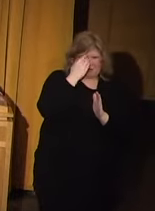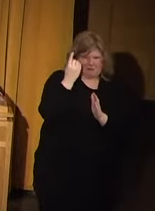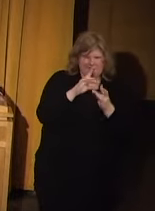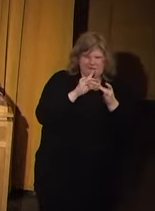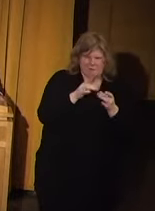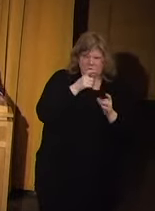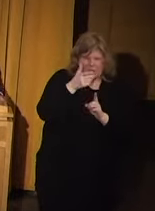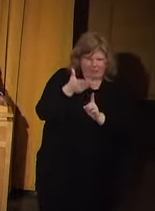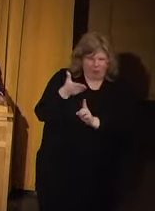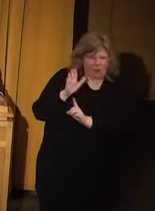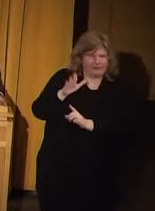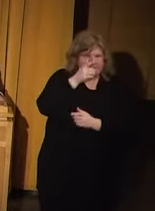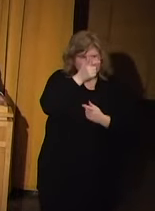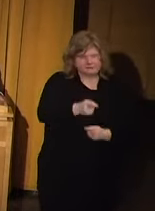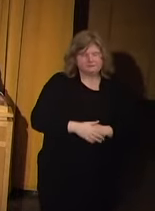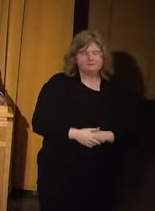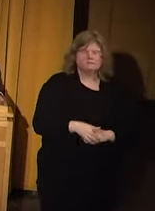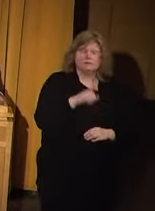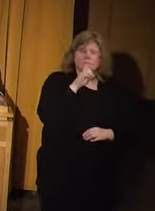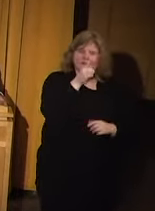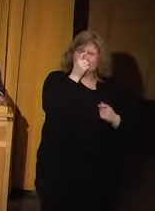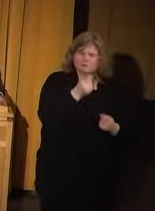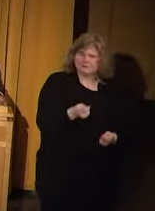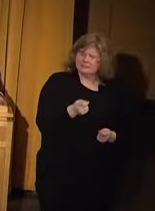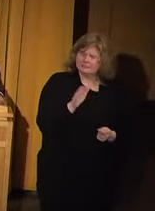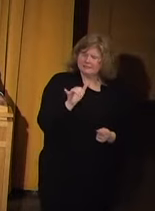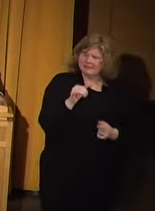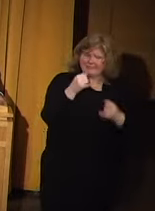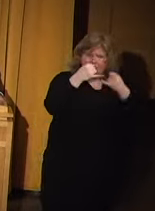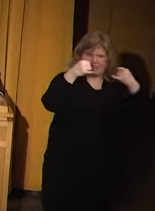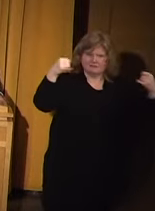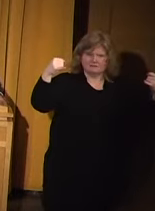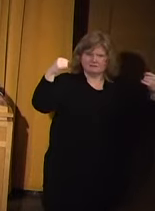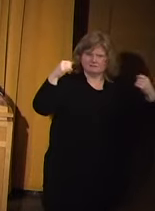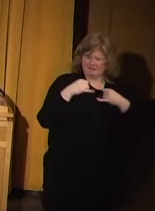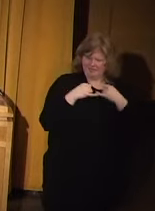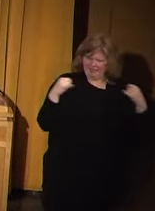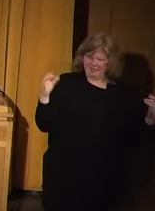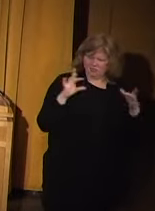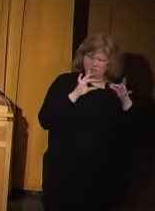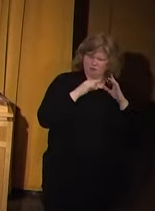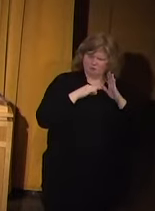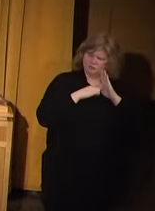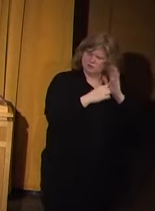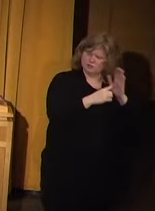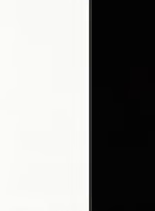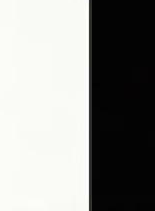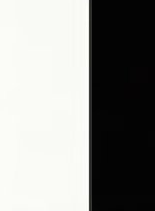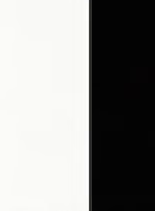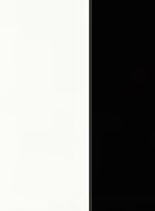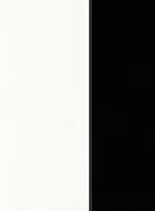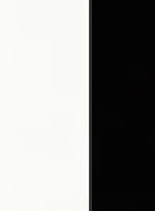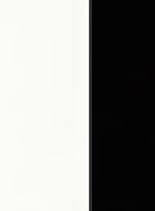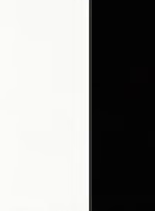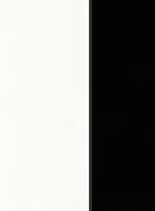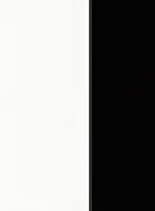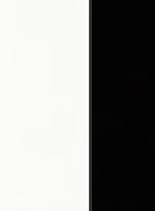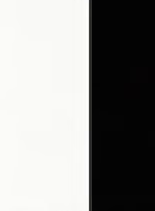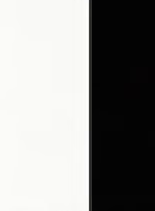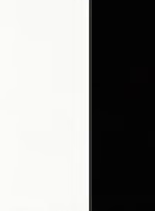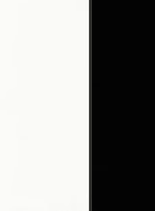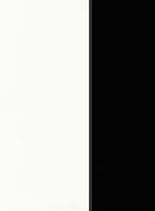and their interests. To me, really interesting part, though, is the lines. The lines show the connections between organizations.